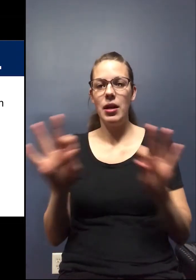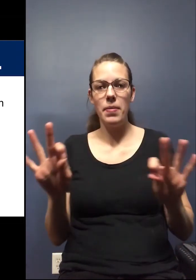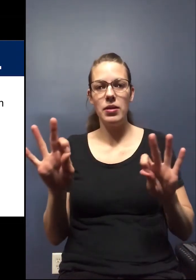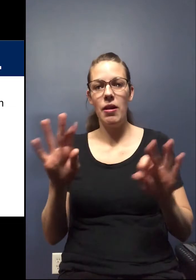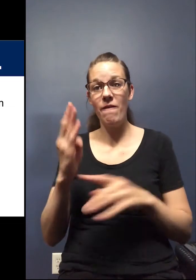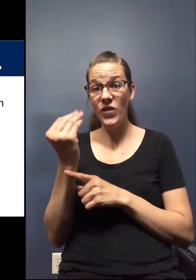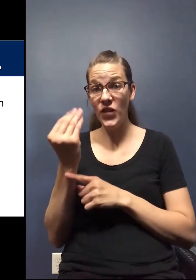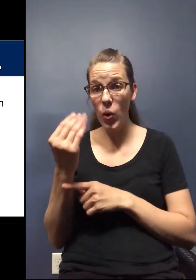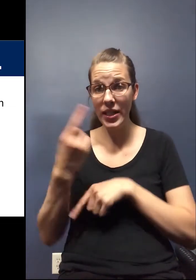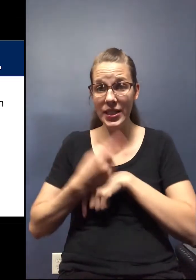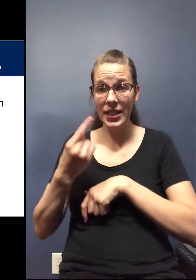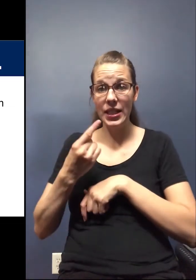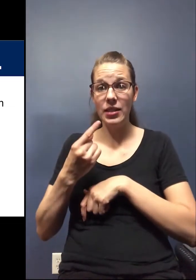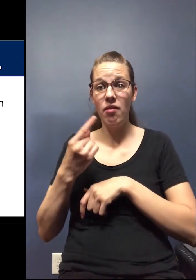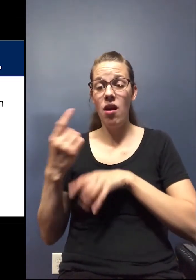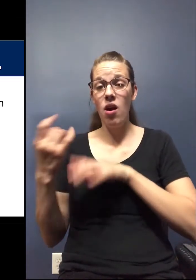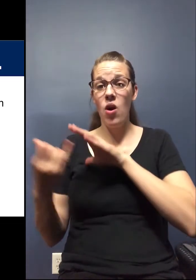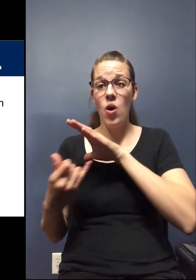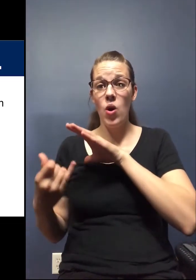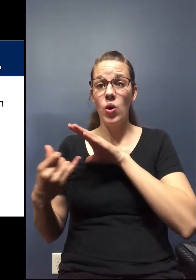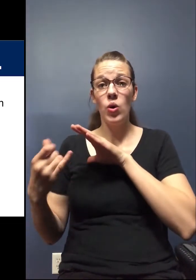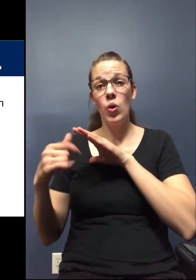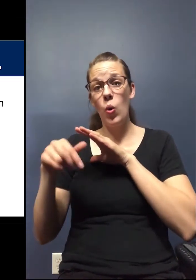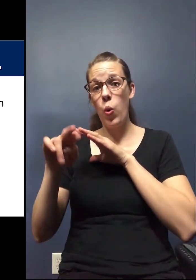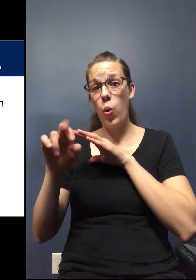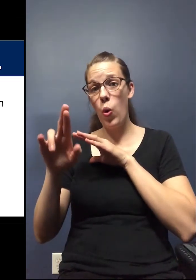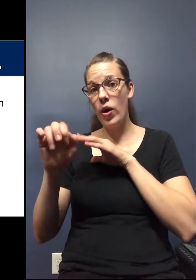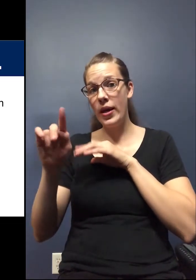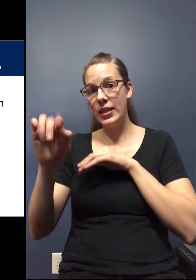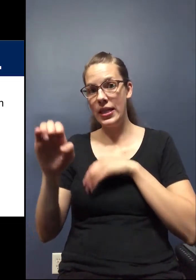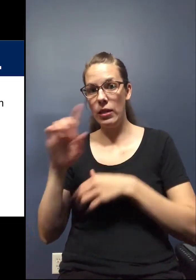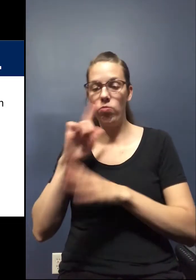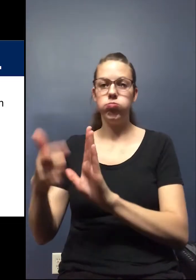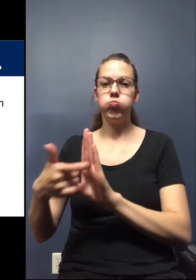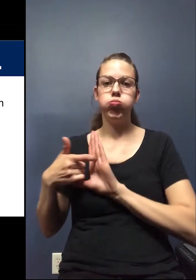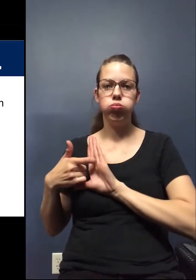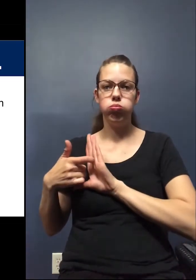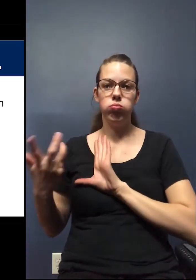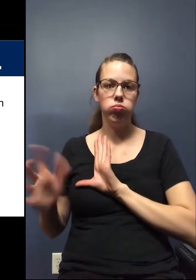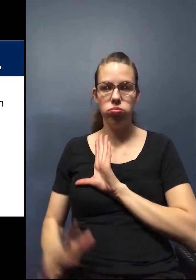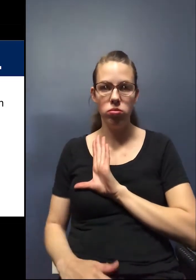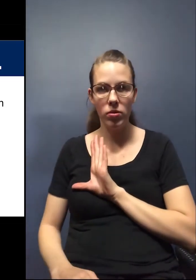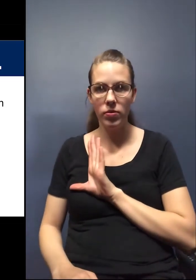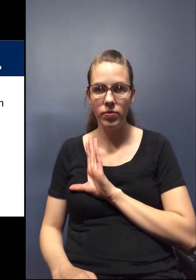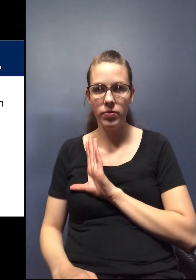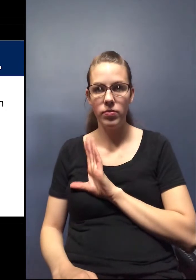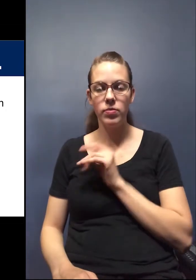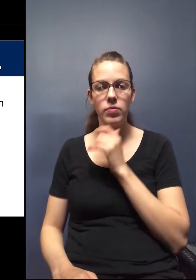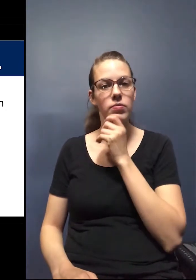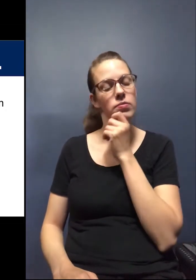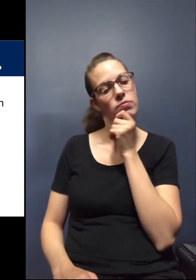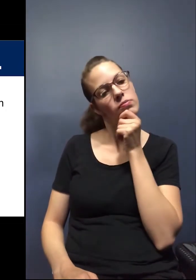that 14 day quarantine is required. Um,